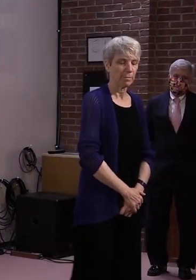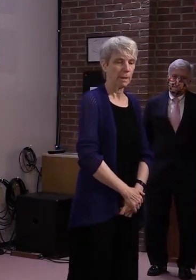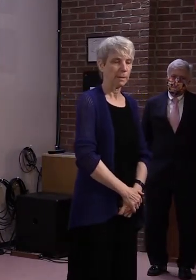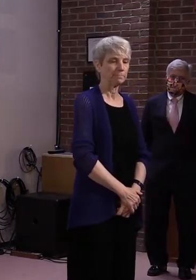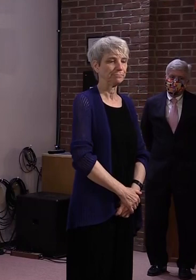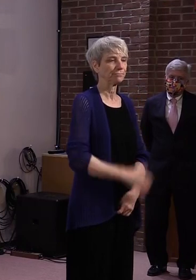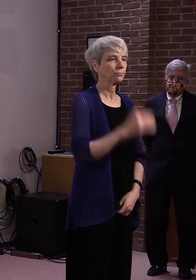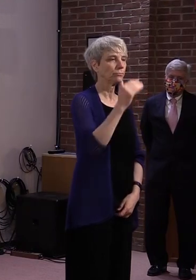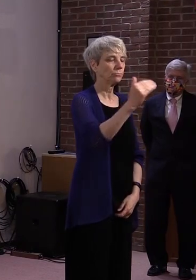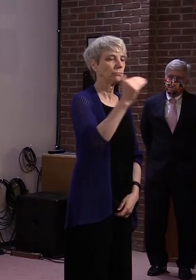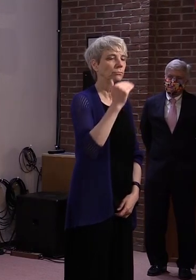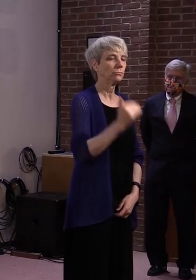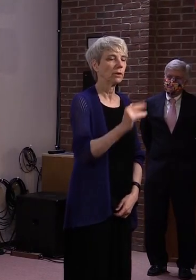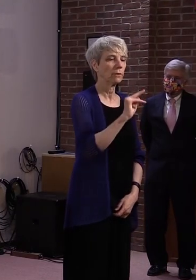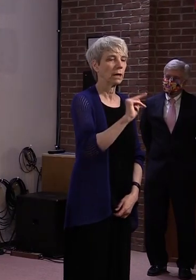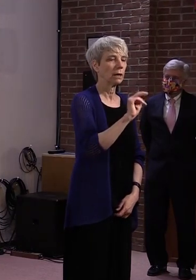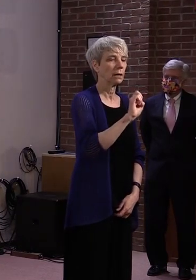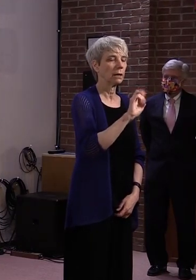Steve, any KTV?